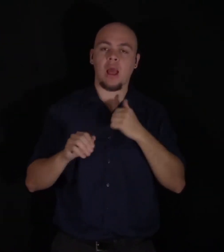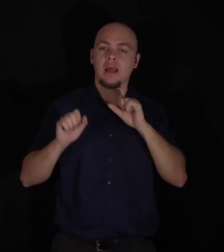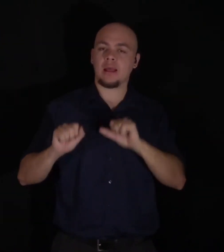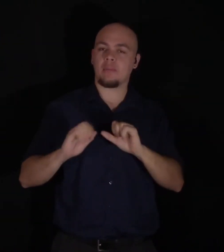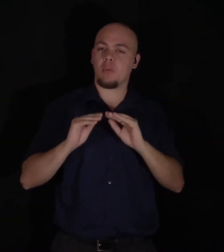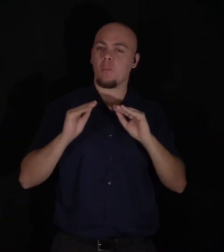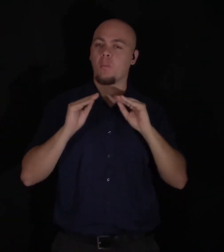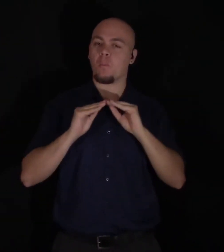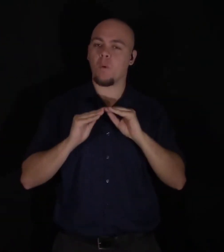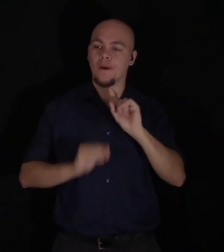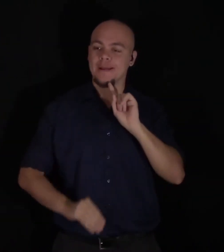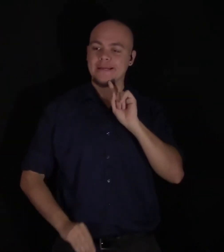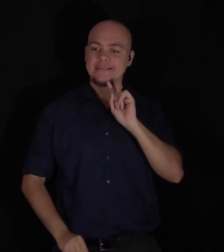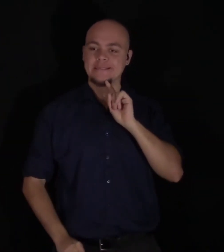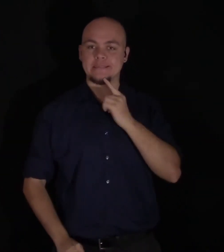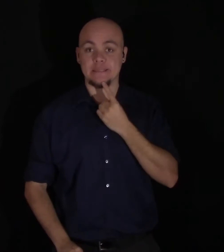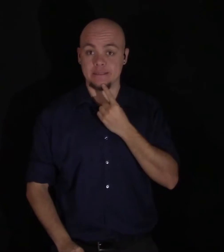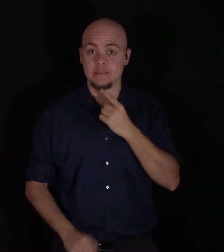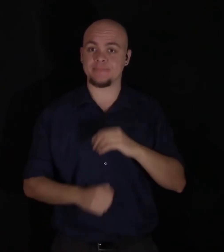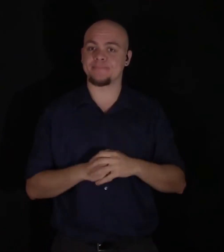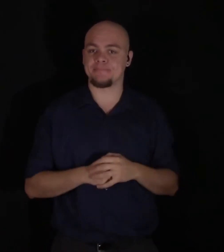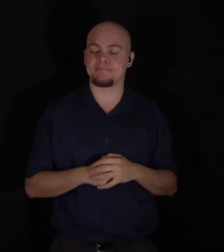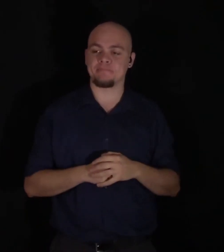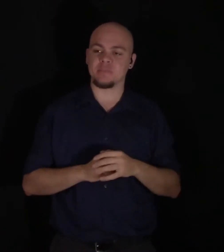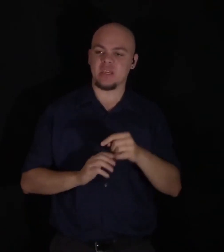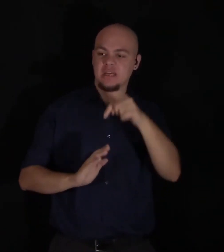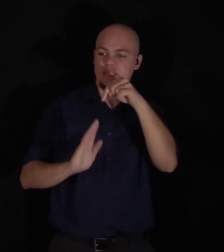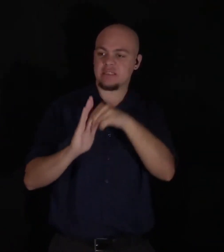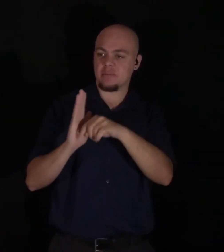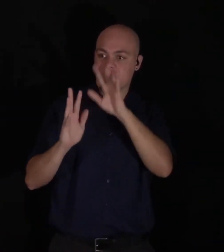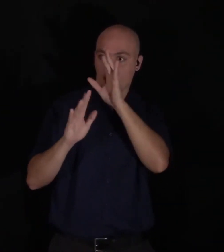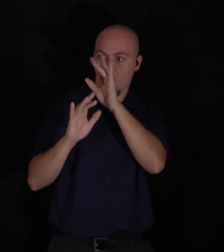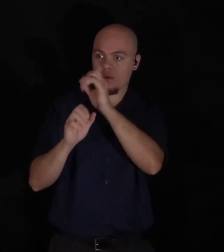application, and was more deeply smitten with the thirst for knowledge.